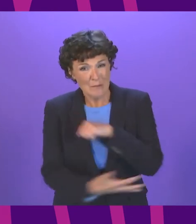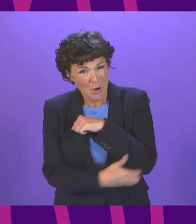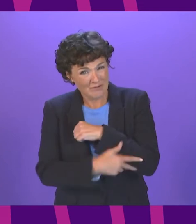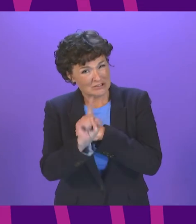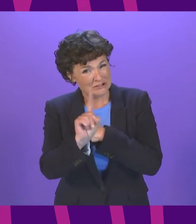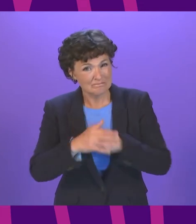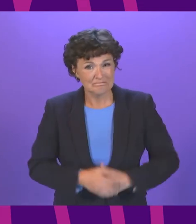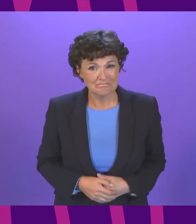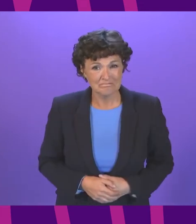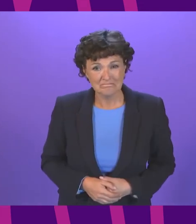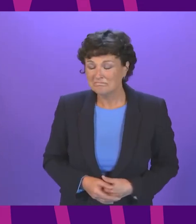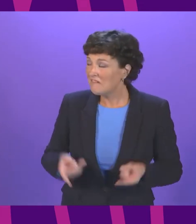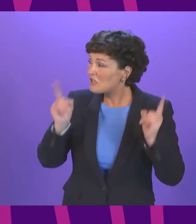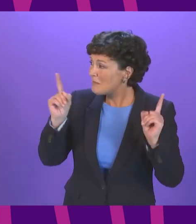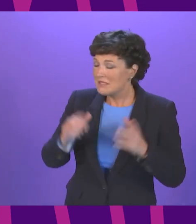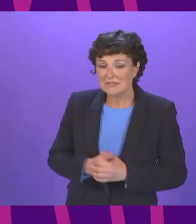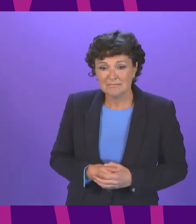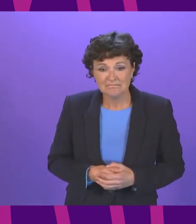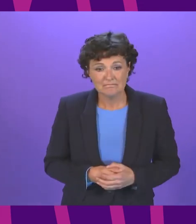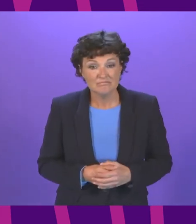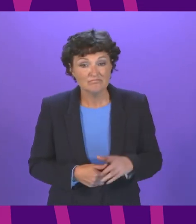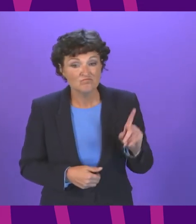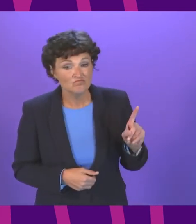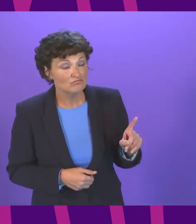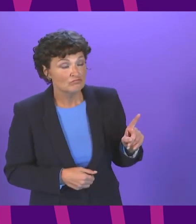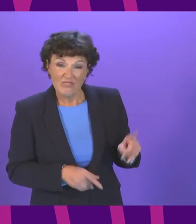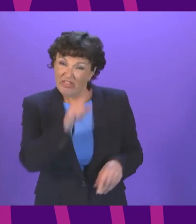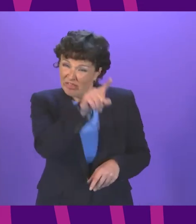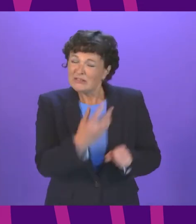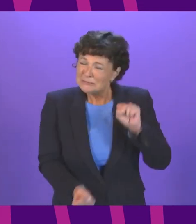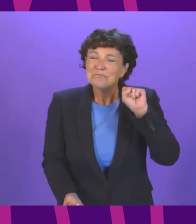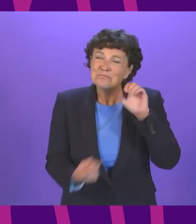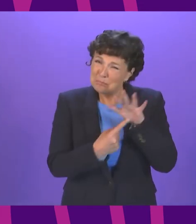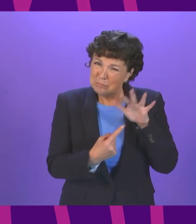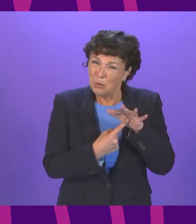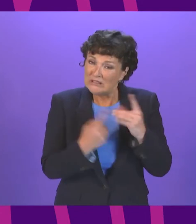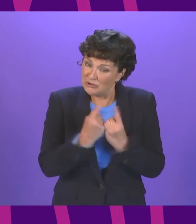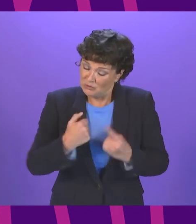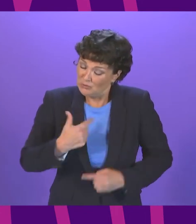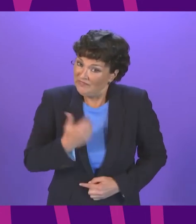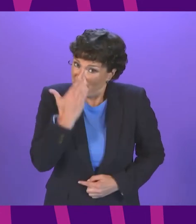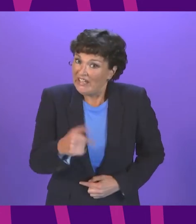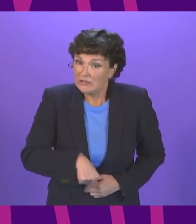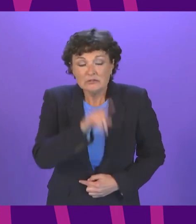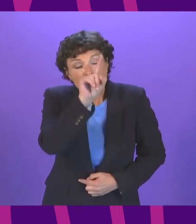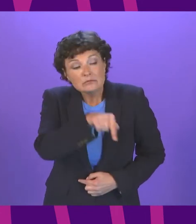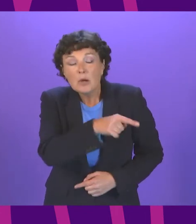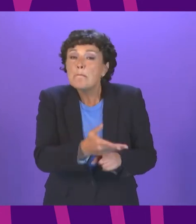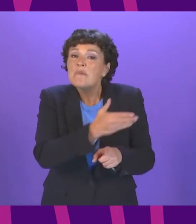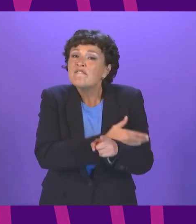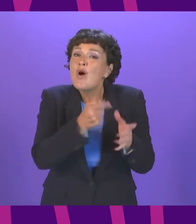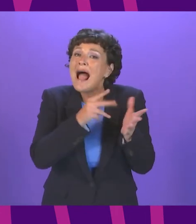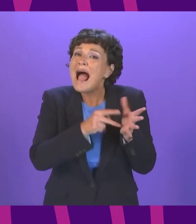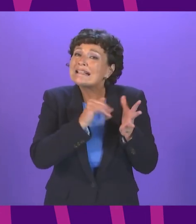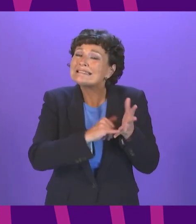This is one of the most important issues we face. Anna Sarwar's predecessor as Scottish Labour leader called on me